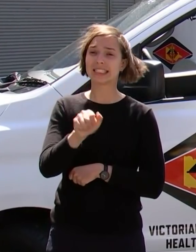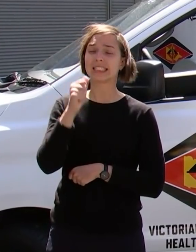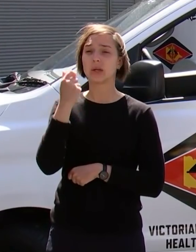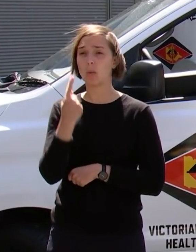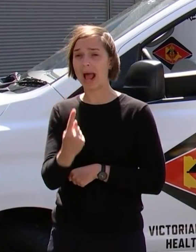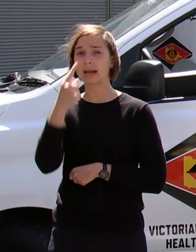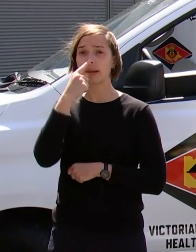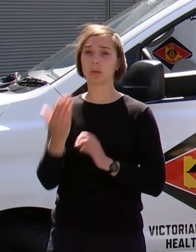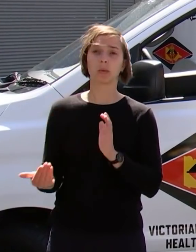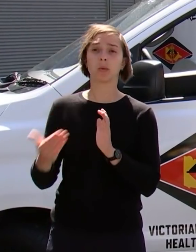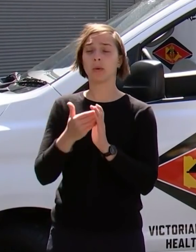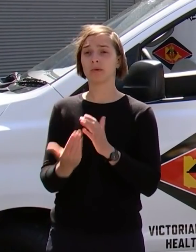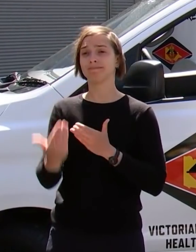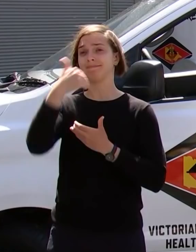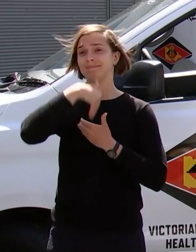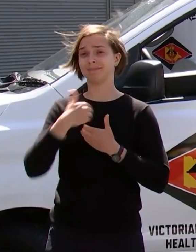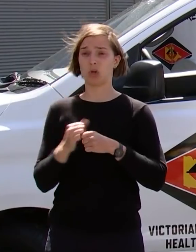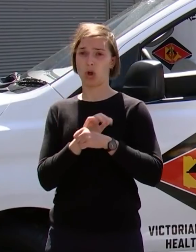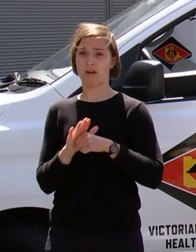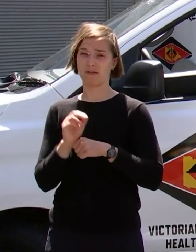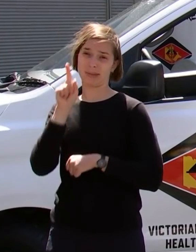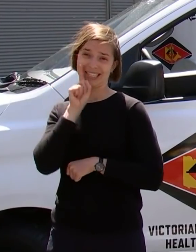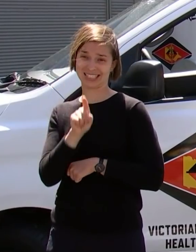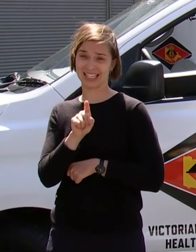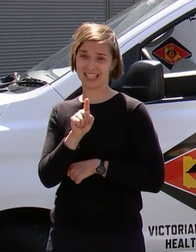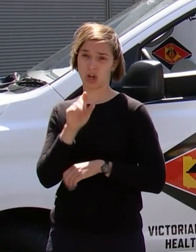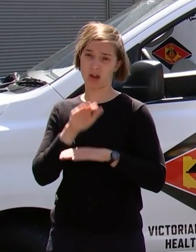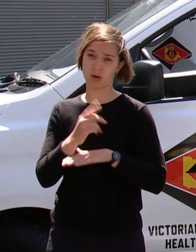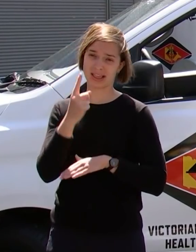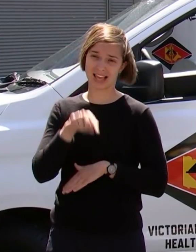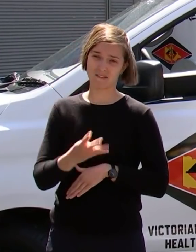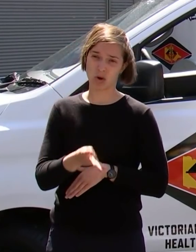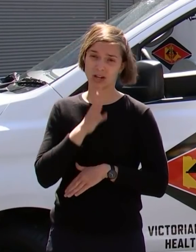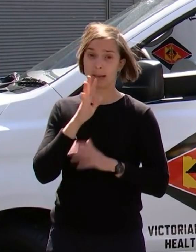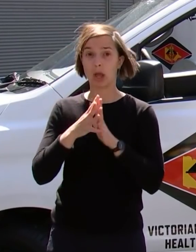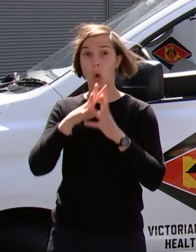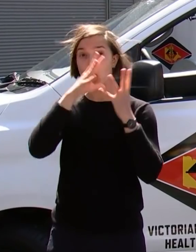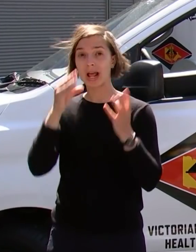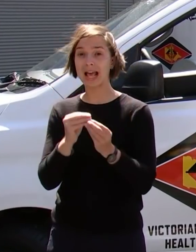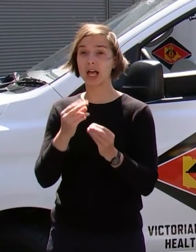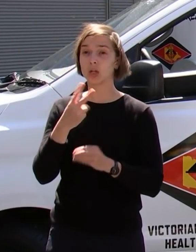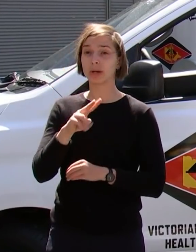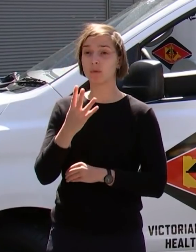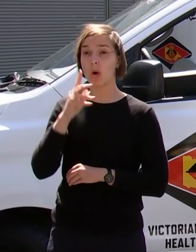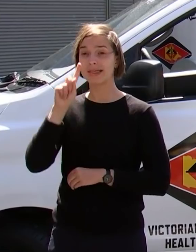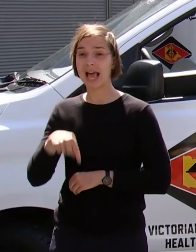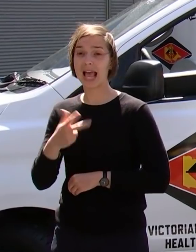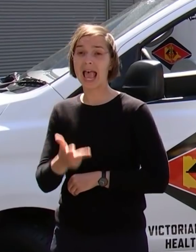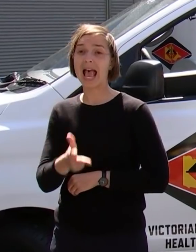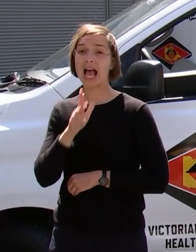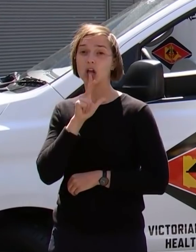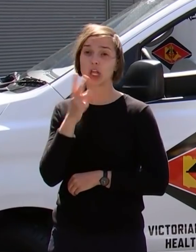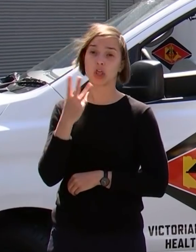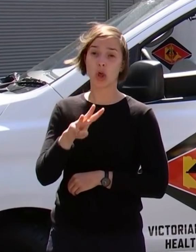coronavirus locally acquired yesterday, bringing to a total 24,831